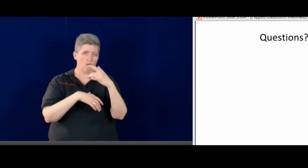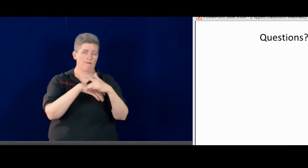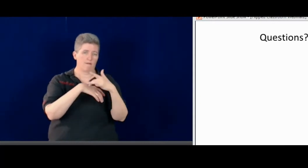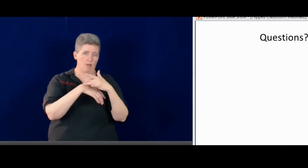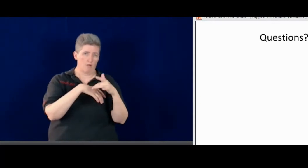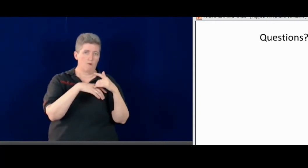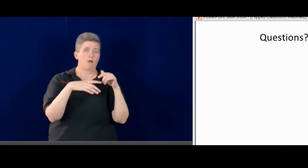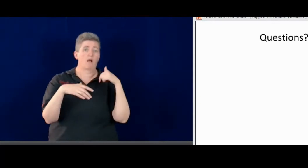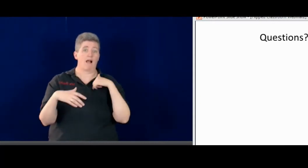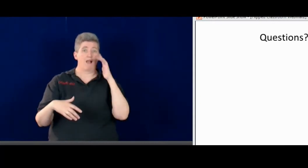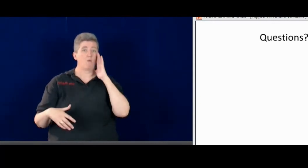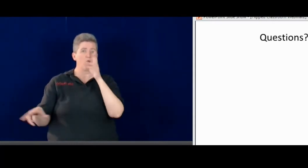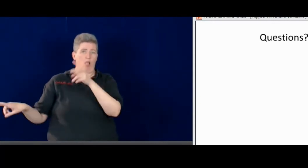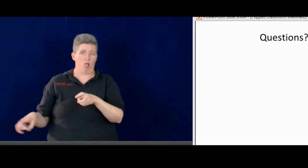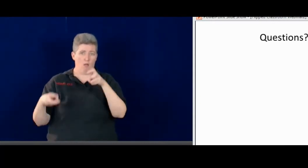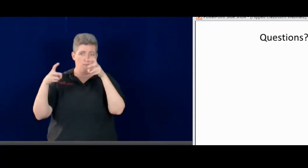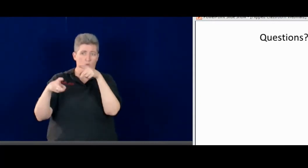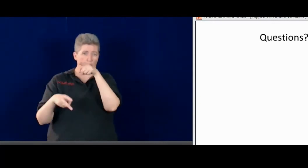available.